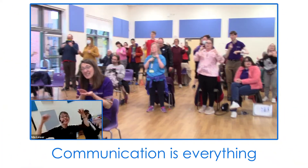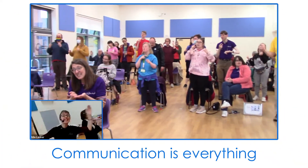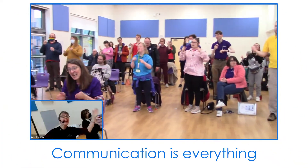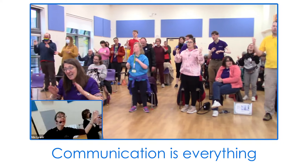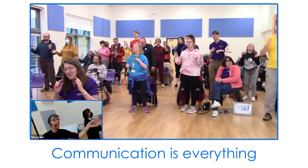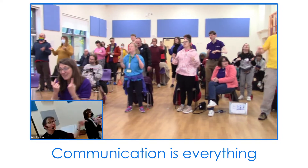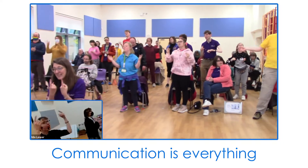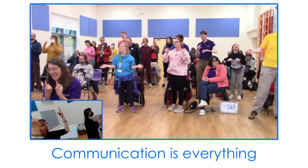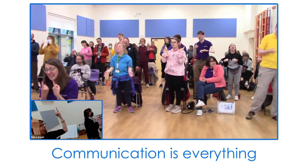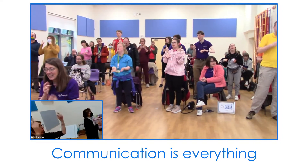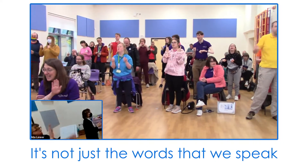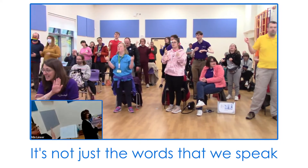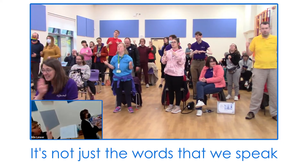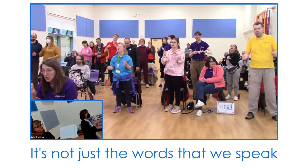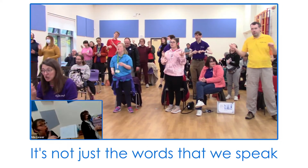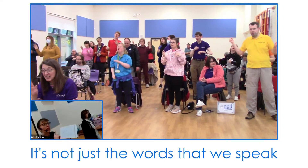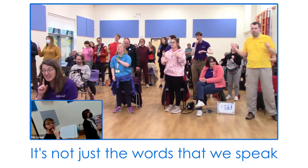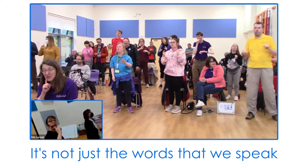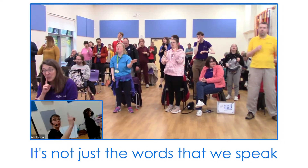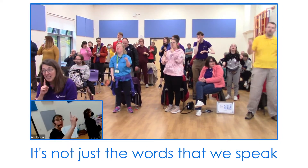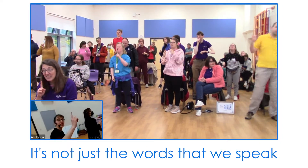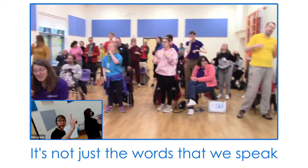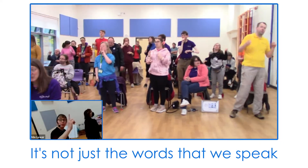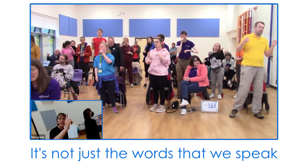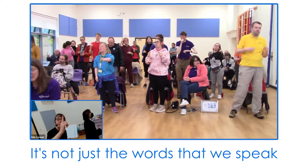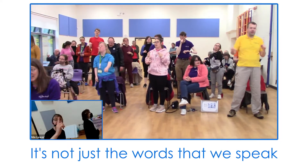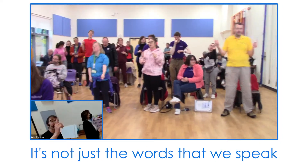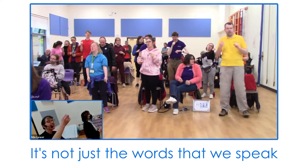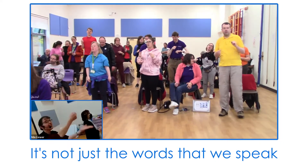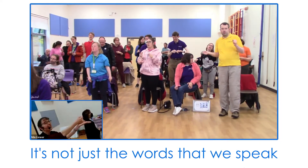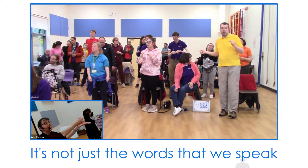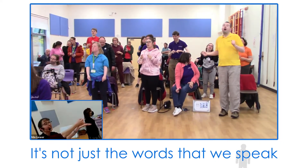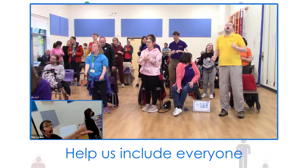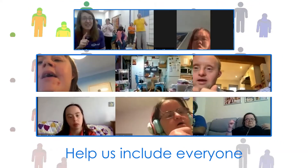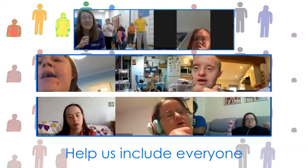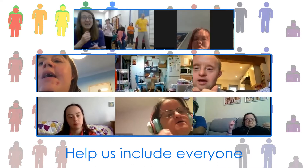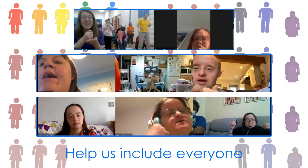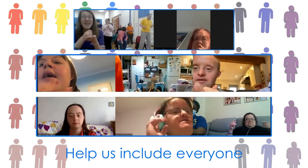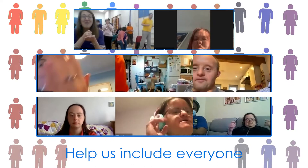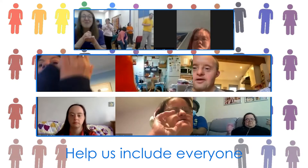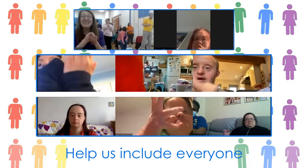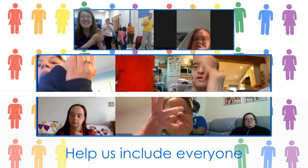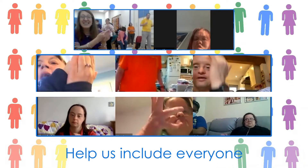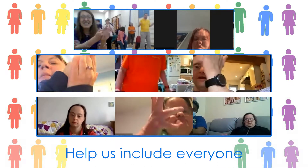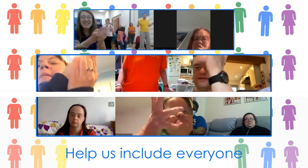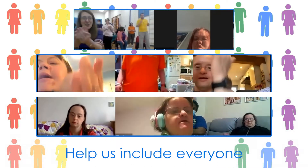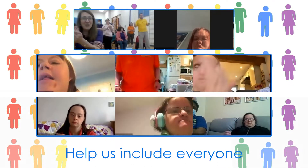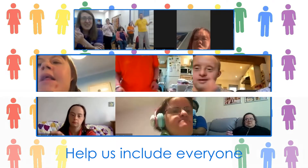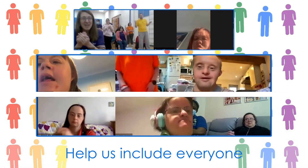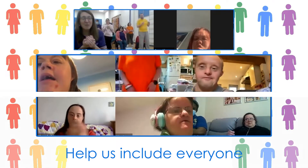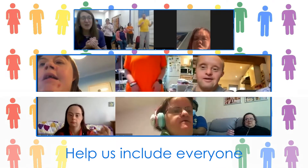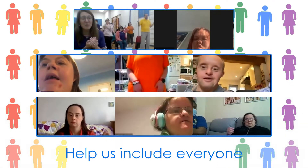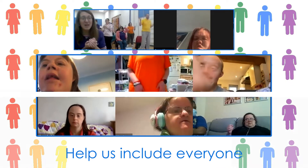patience every day, it's not just the words that we sing, help us include